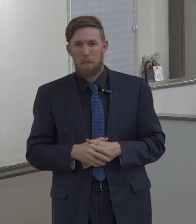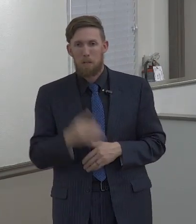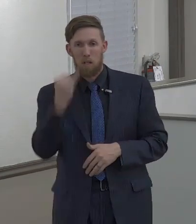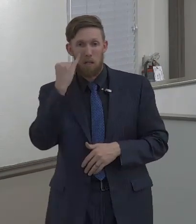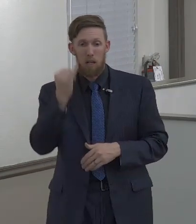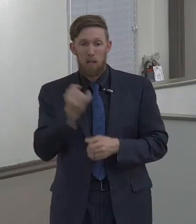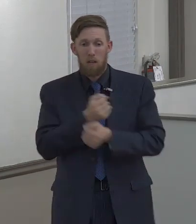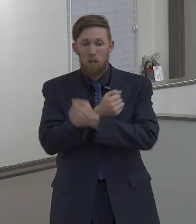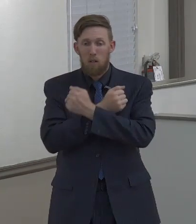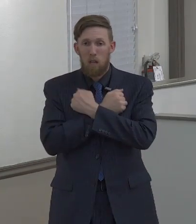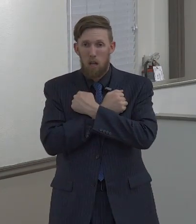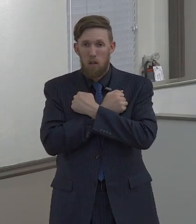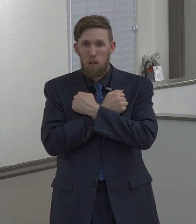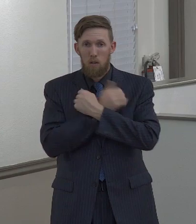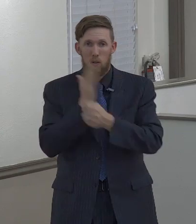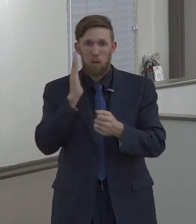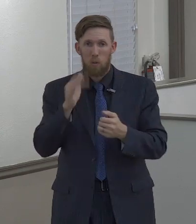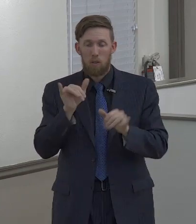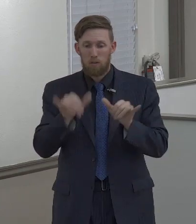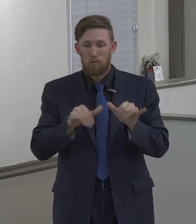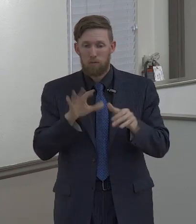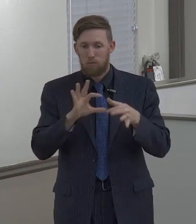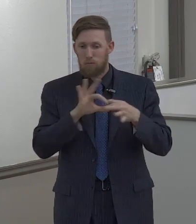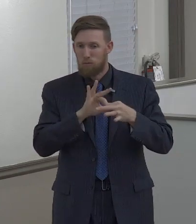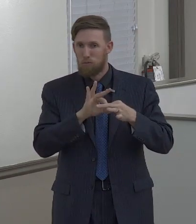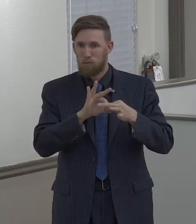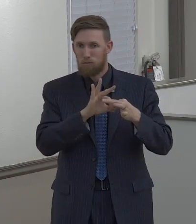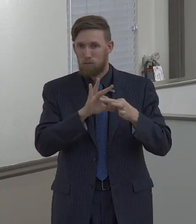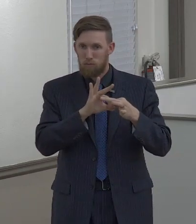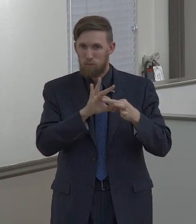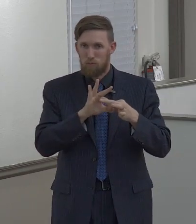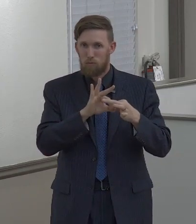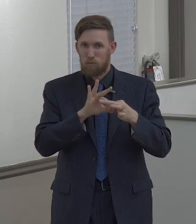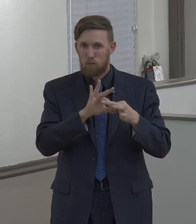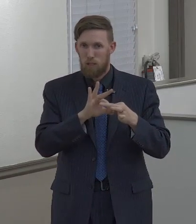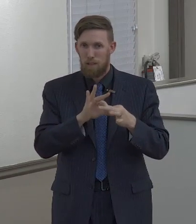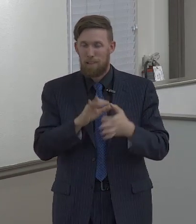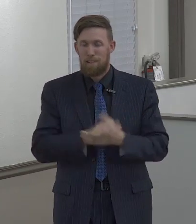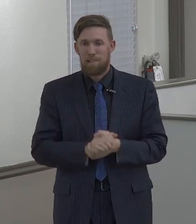well when there's love love will hold it together